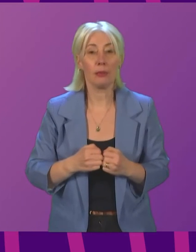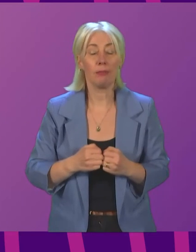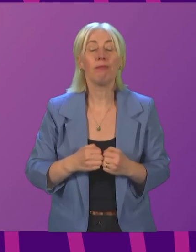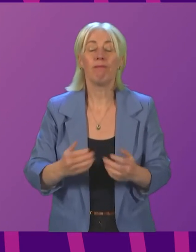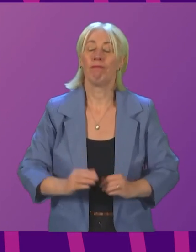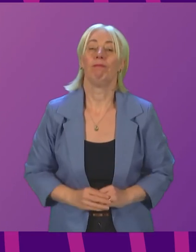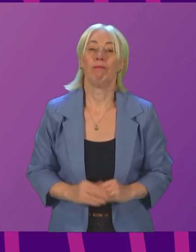of business is a statement.